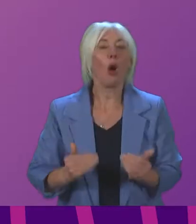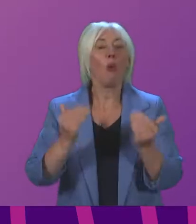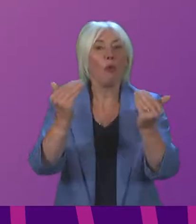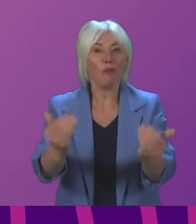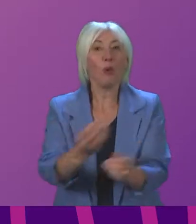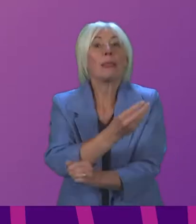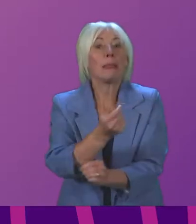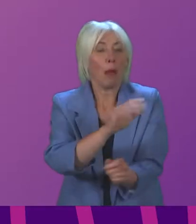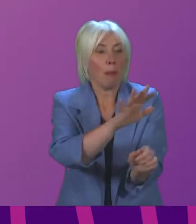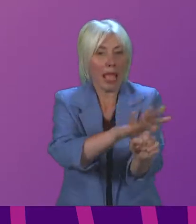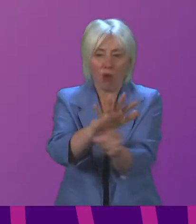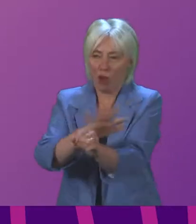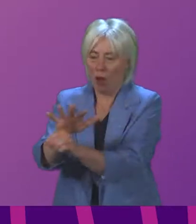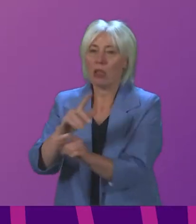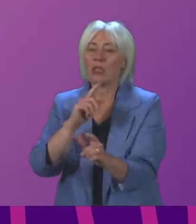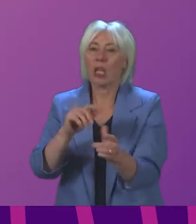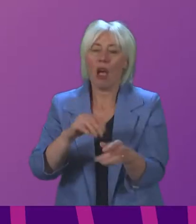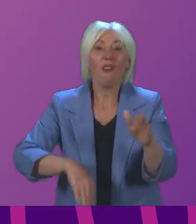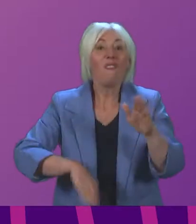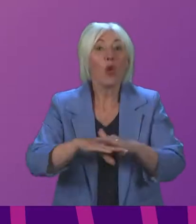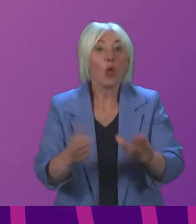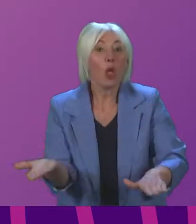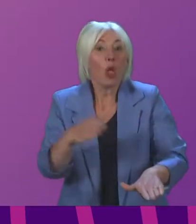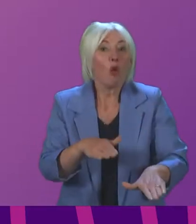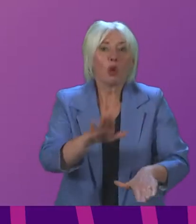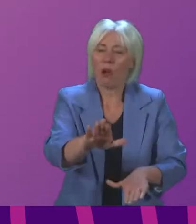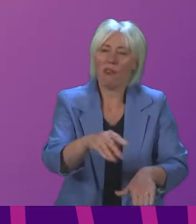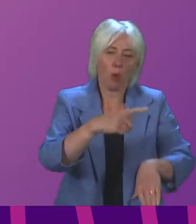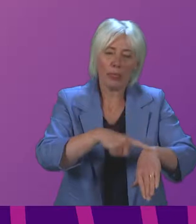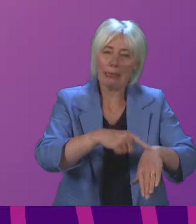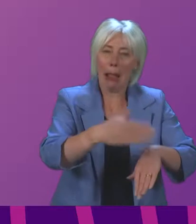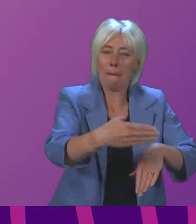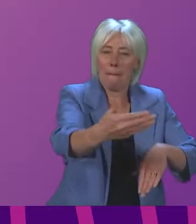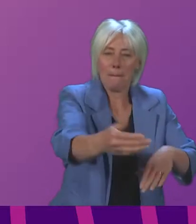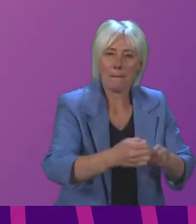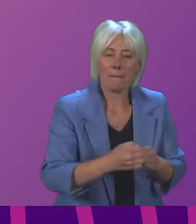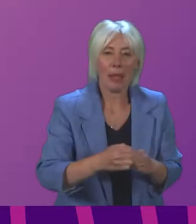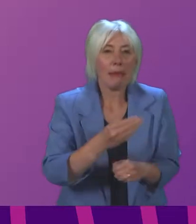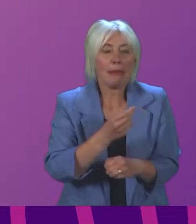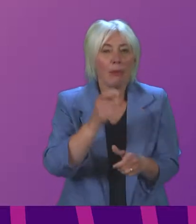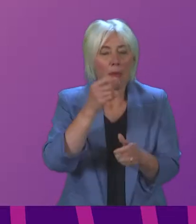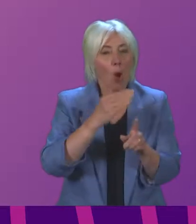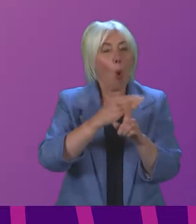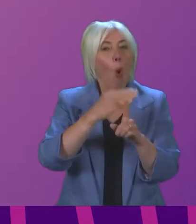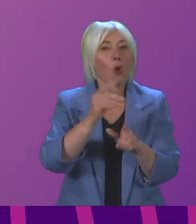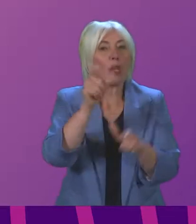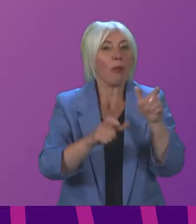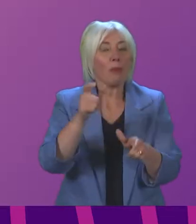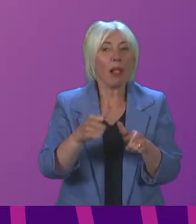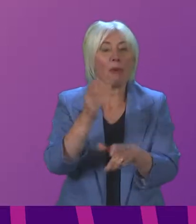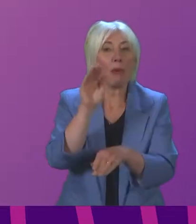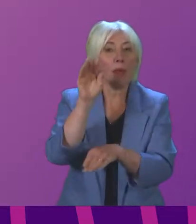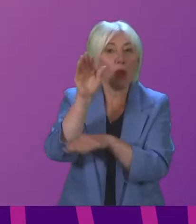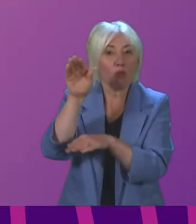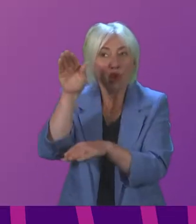sectors at least full recovery is going to take quite some time. Older people who might have travelled overseas as tourists, including both to